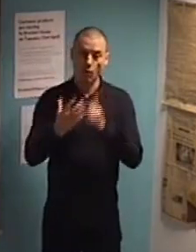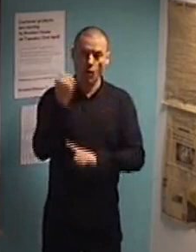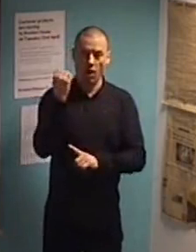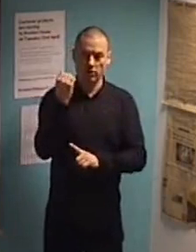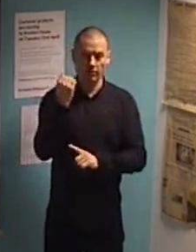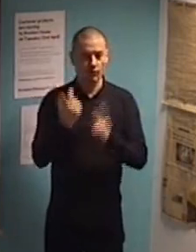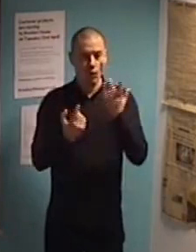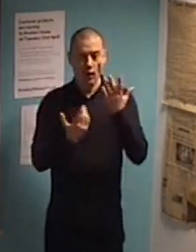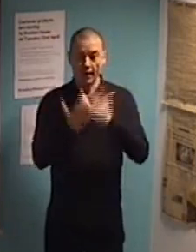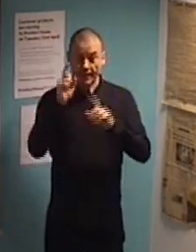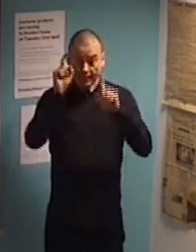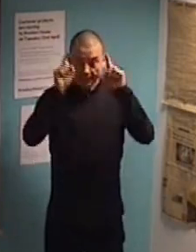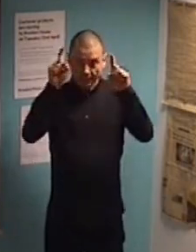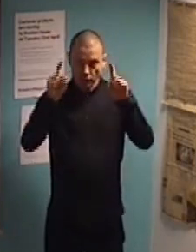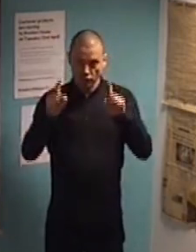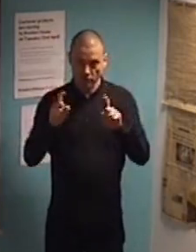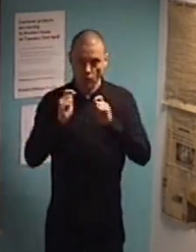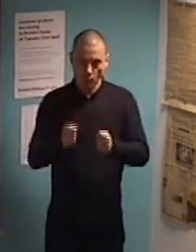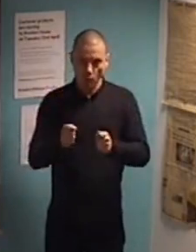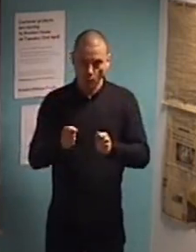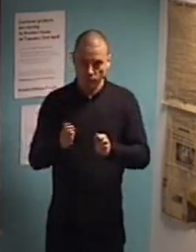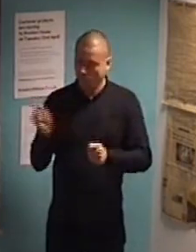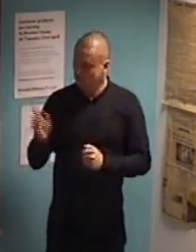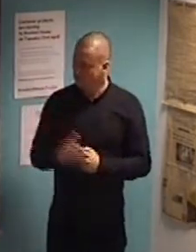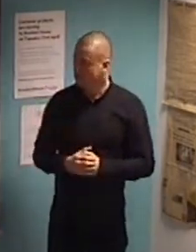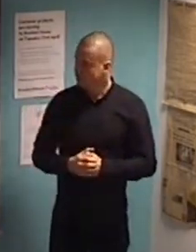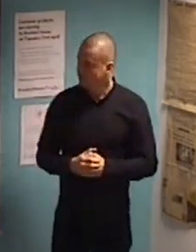so far.